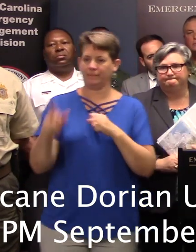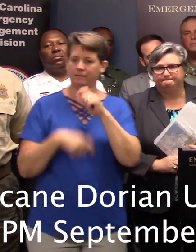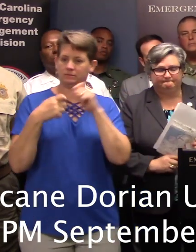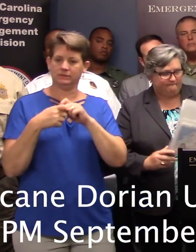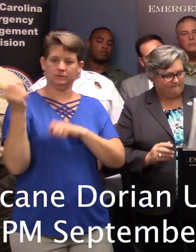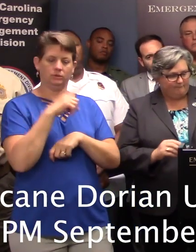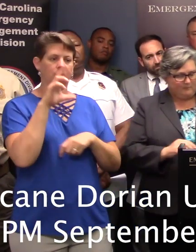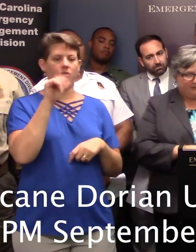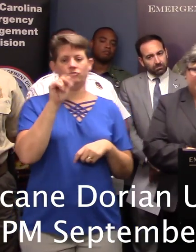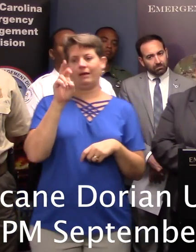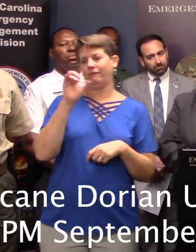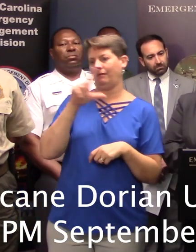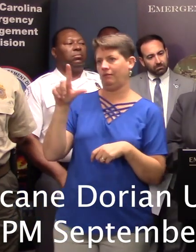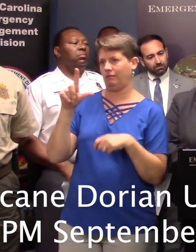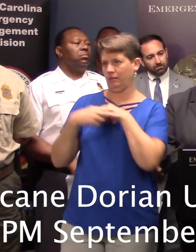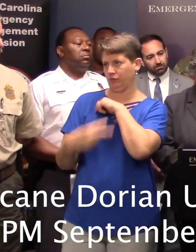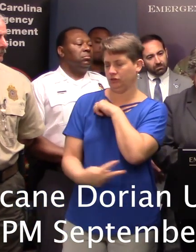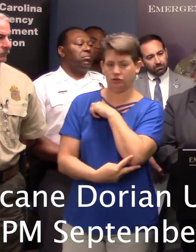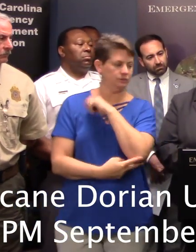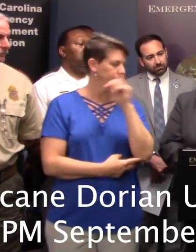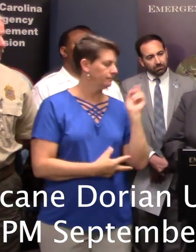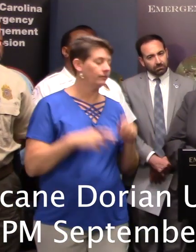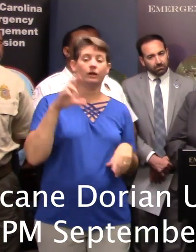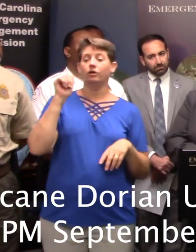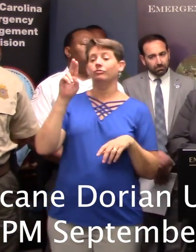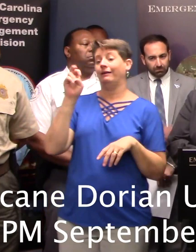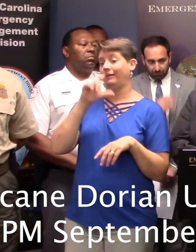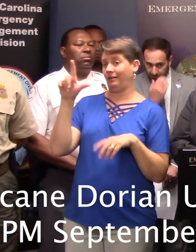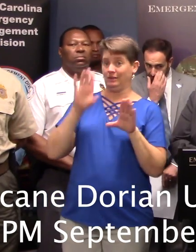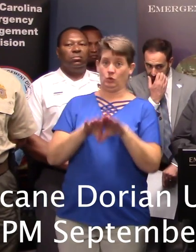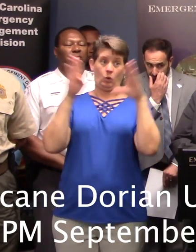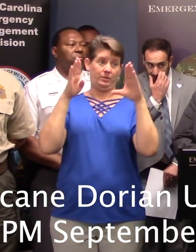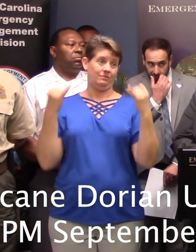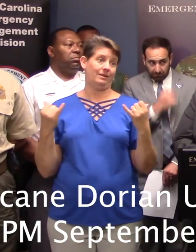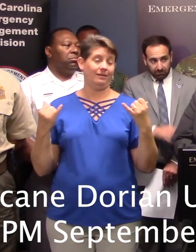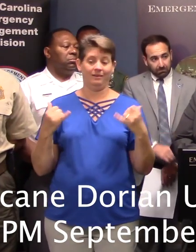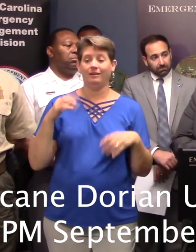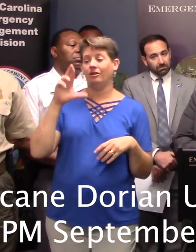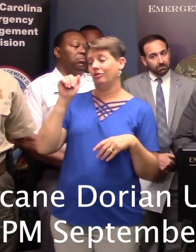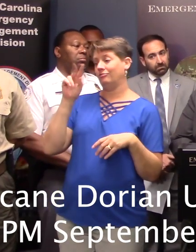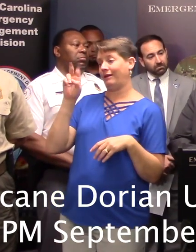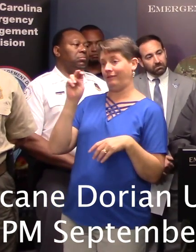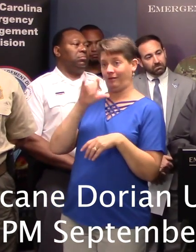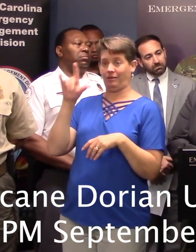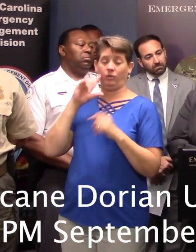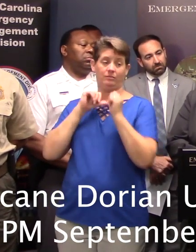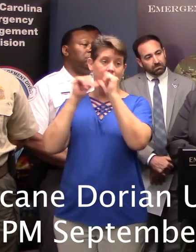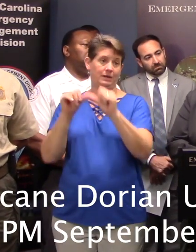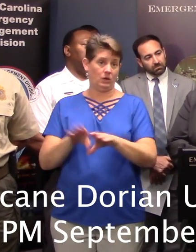Ravenel Bridge. What's the status of that? Ravenel is open. The Ravenel will remain open